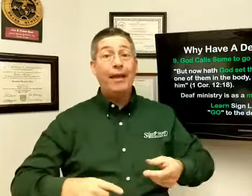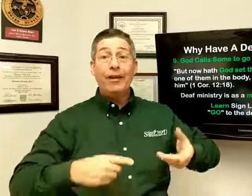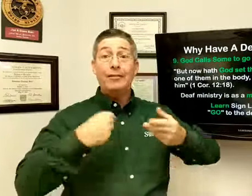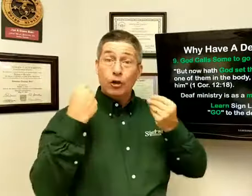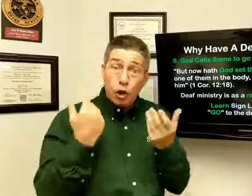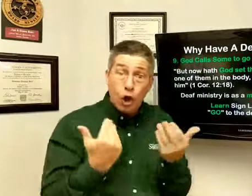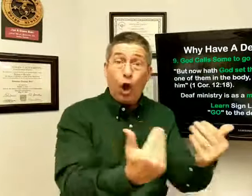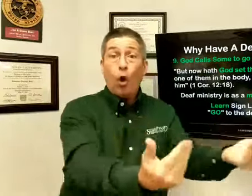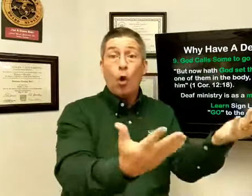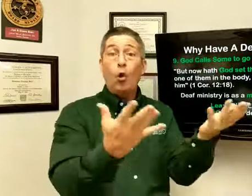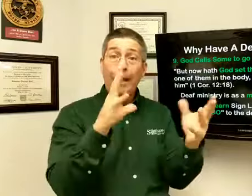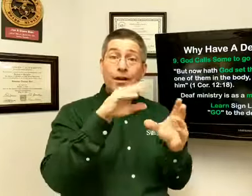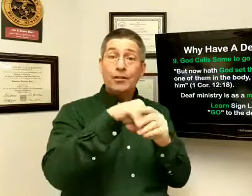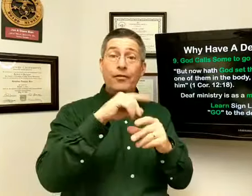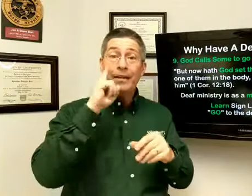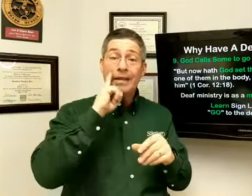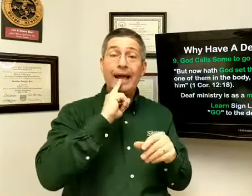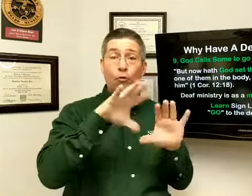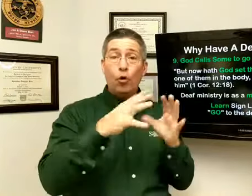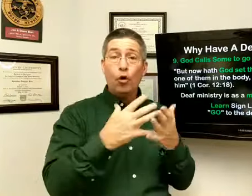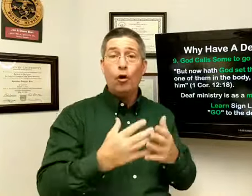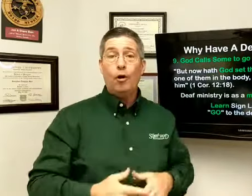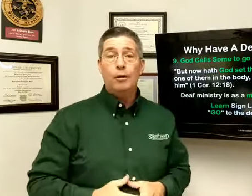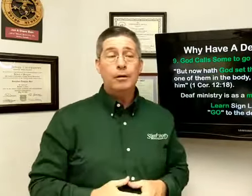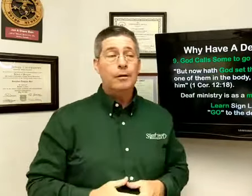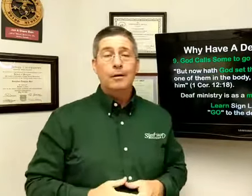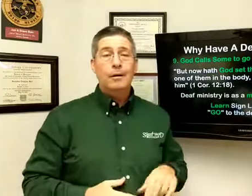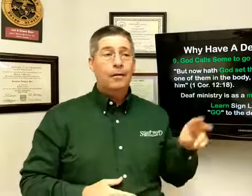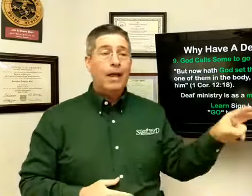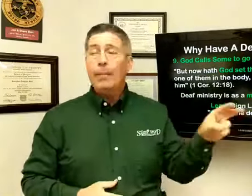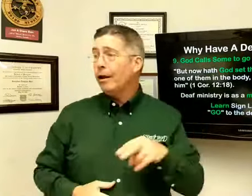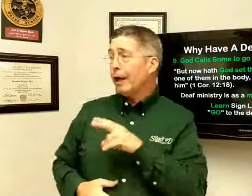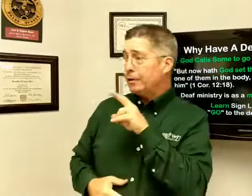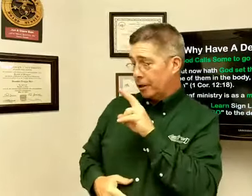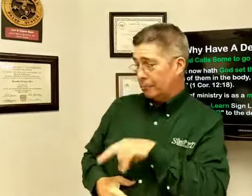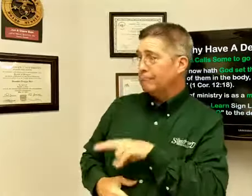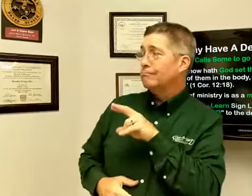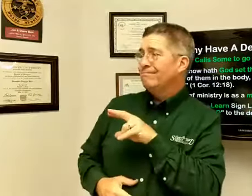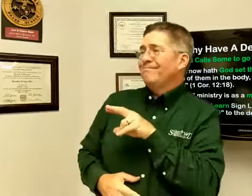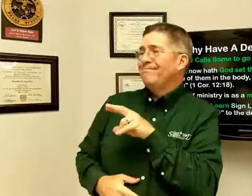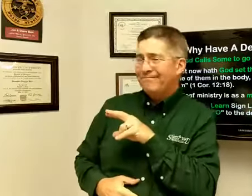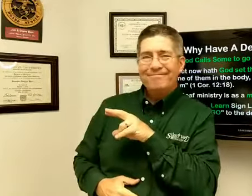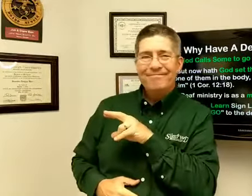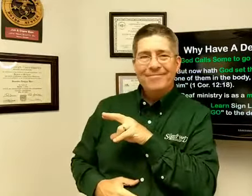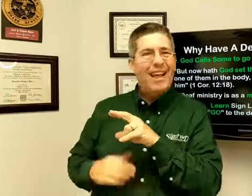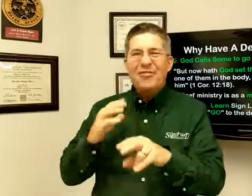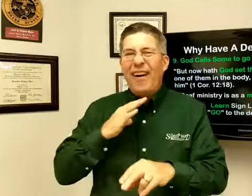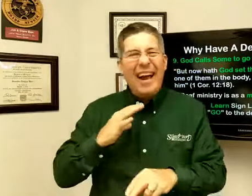then go into the deaf world. They may look at you and go, hmm, that's fine.